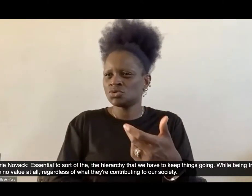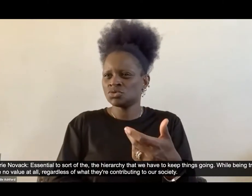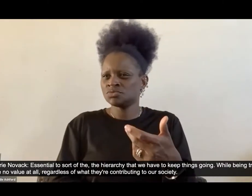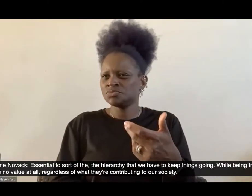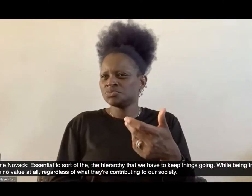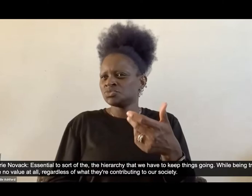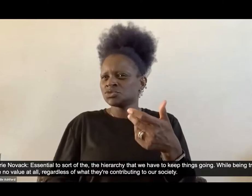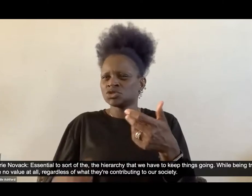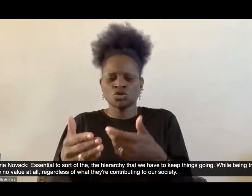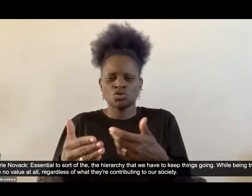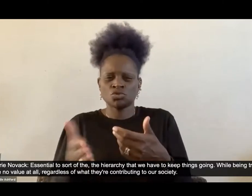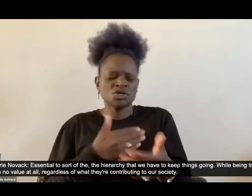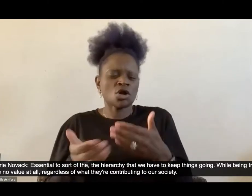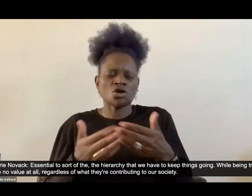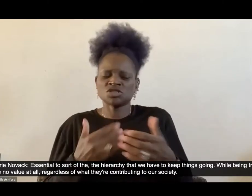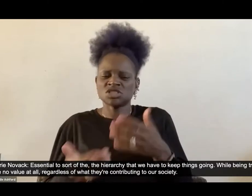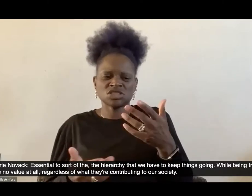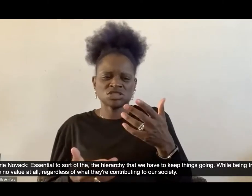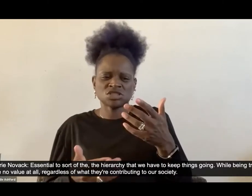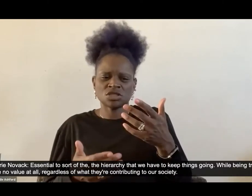of what they're contributing to our society.